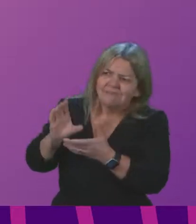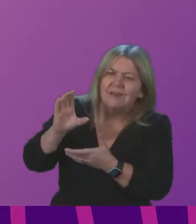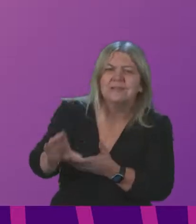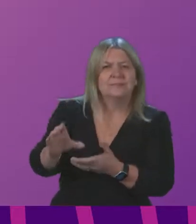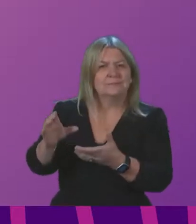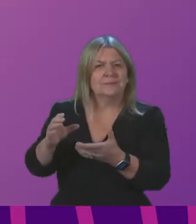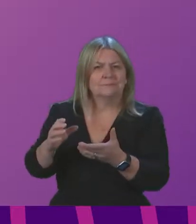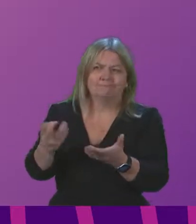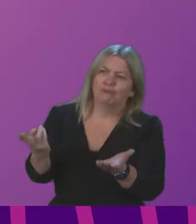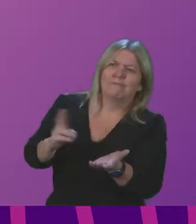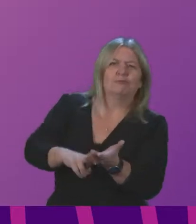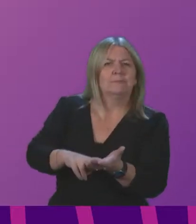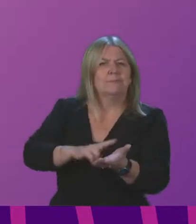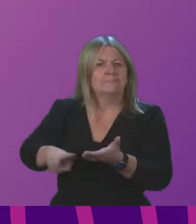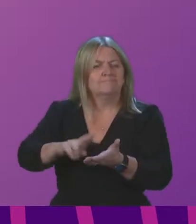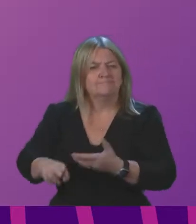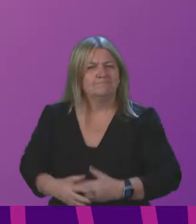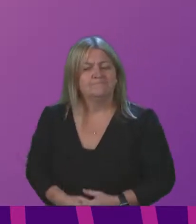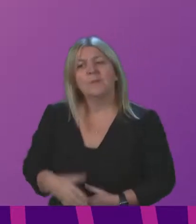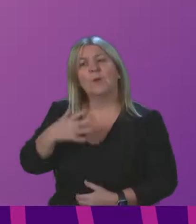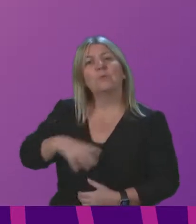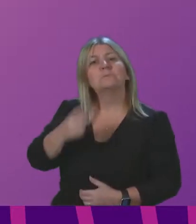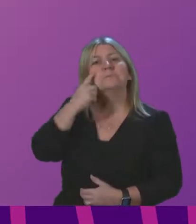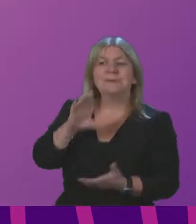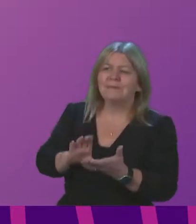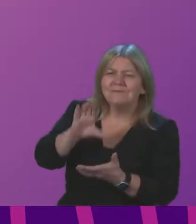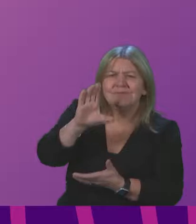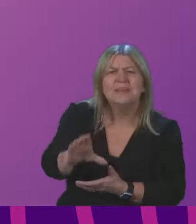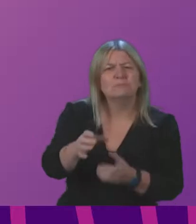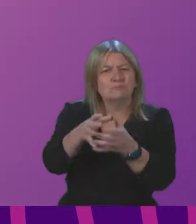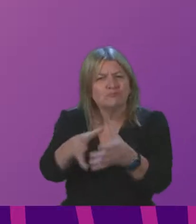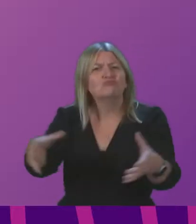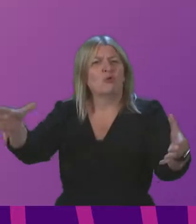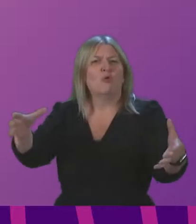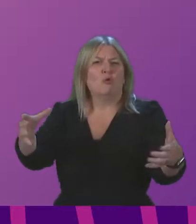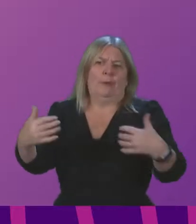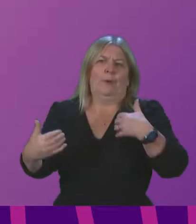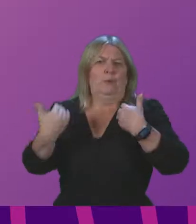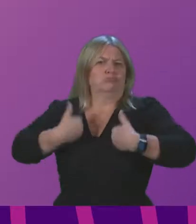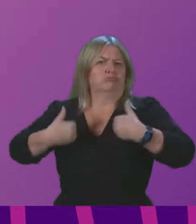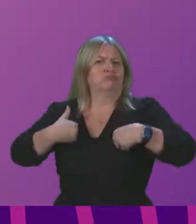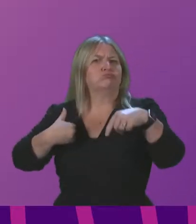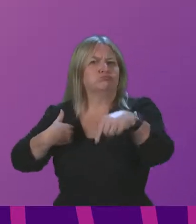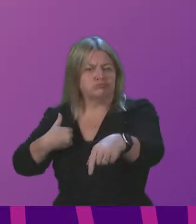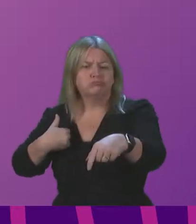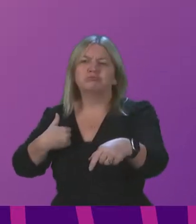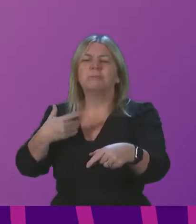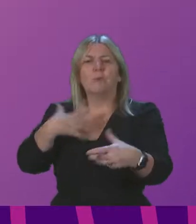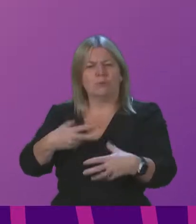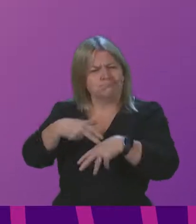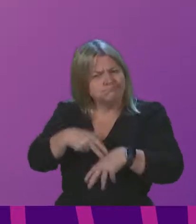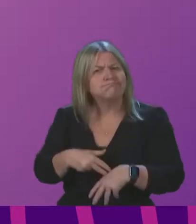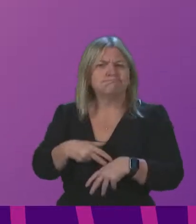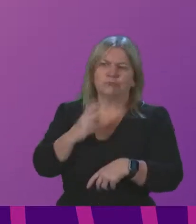The Committee wants to seek support to encourage investment, growth, prosperity and employment opportunities while building resilience and